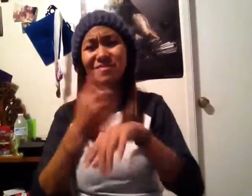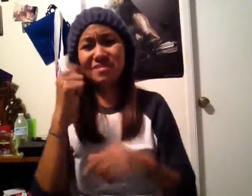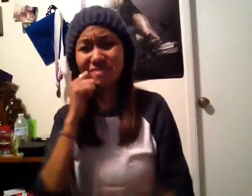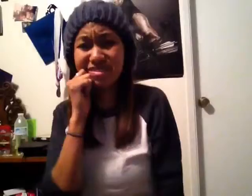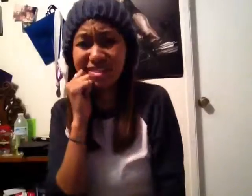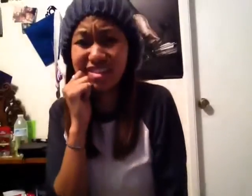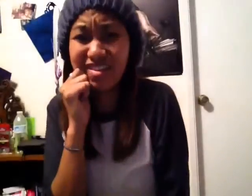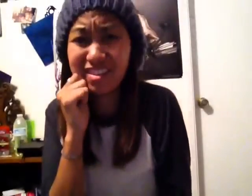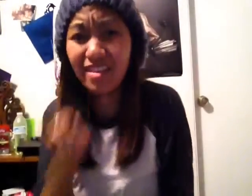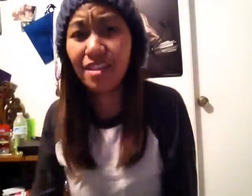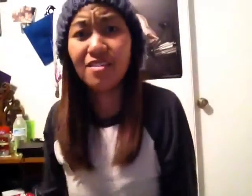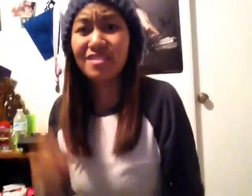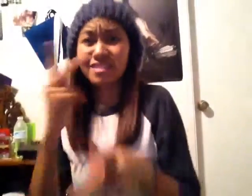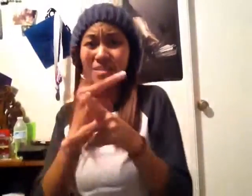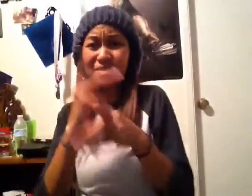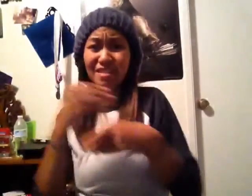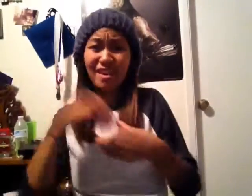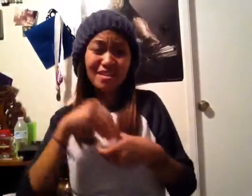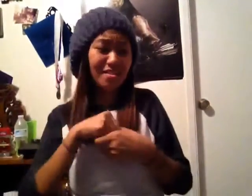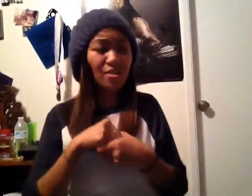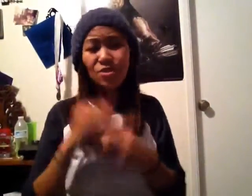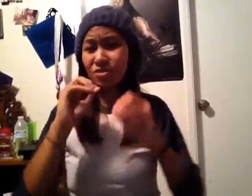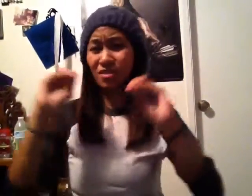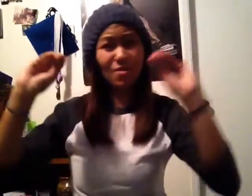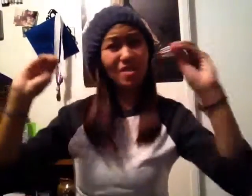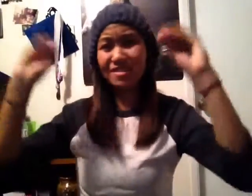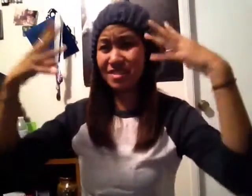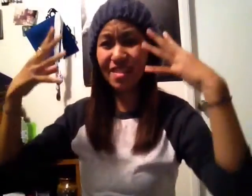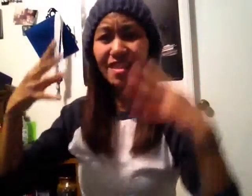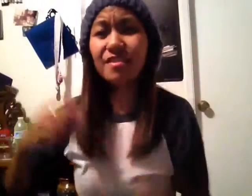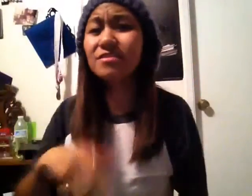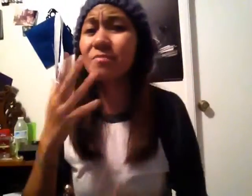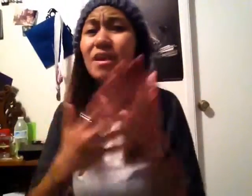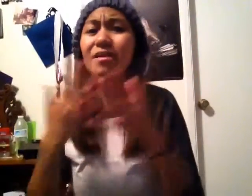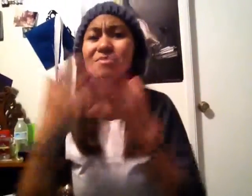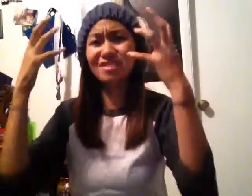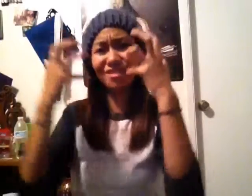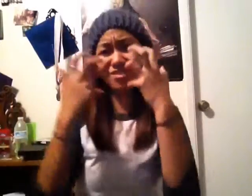your skin Kept on the inside and no sunlight Sometimes the shadow wins